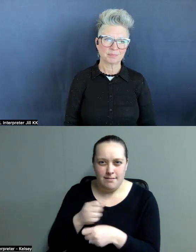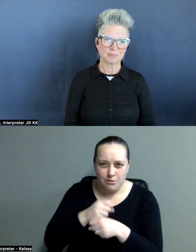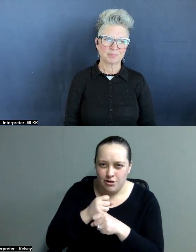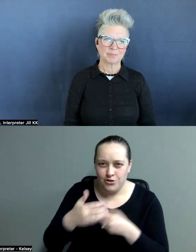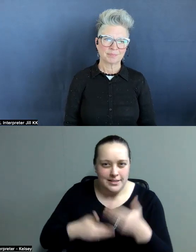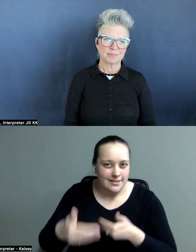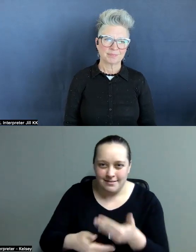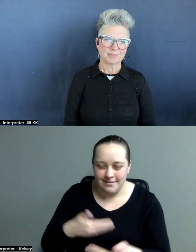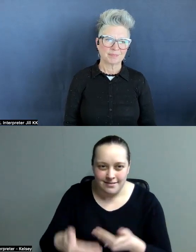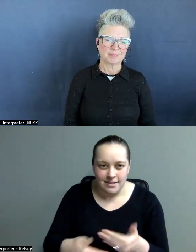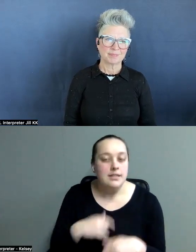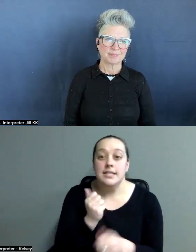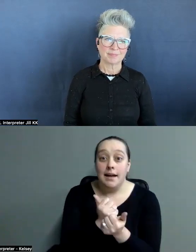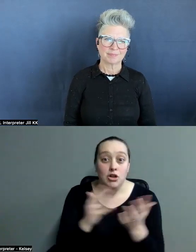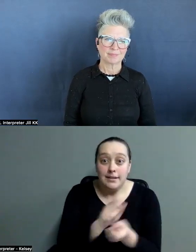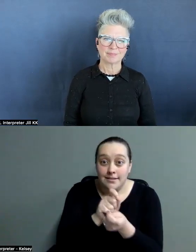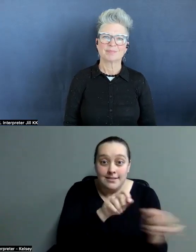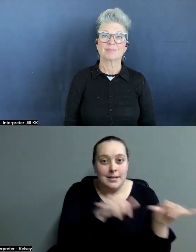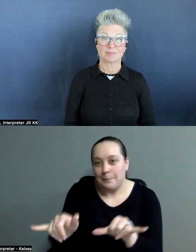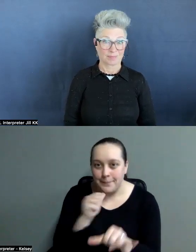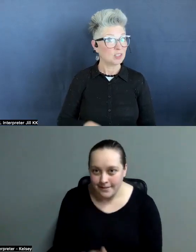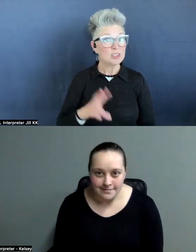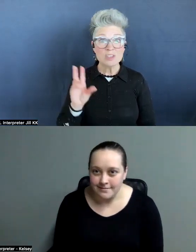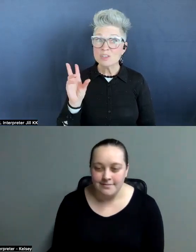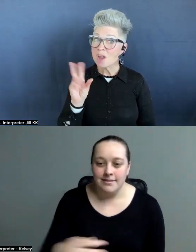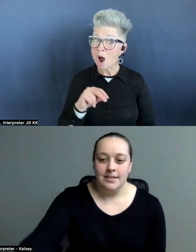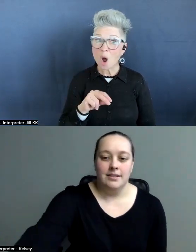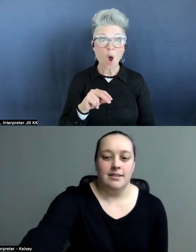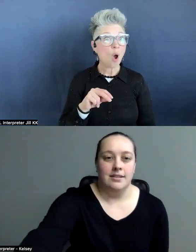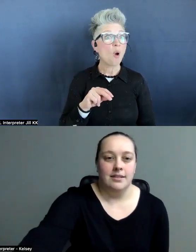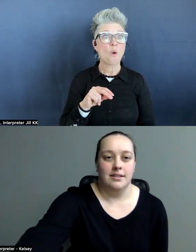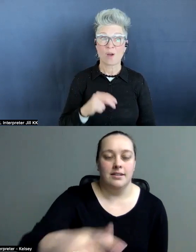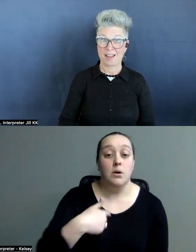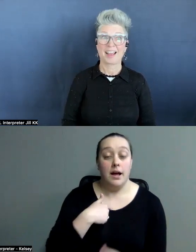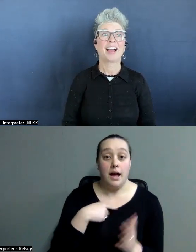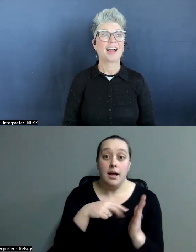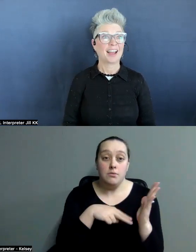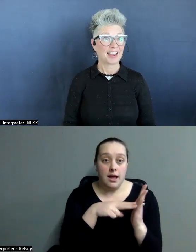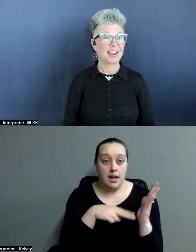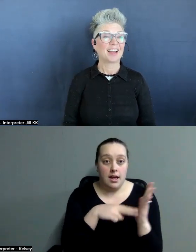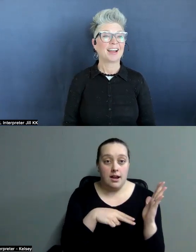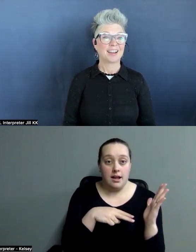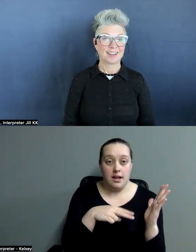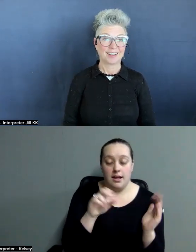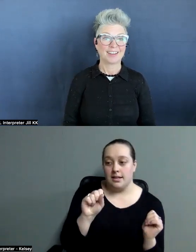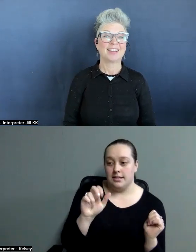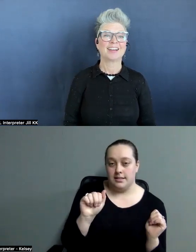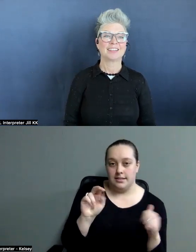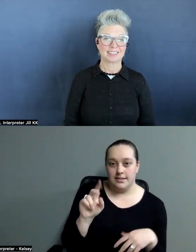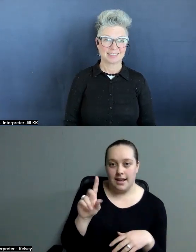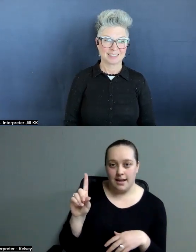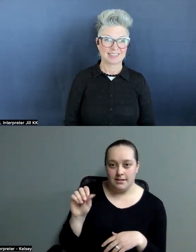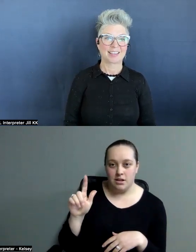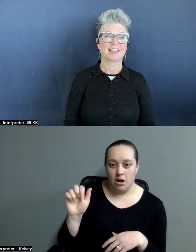not everything could be the same. Wow. And it's When I was reading Stan Dialer's Home. It was